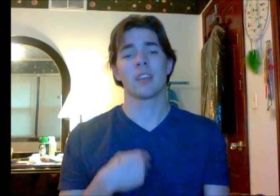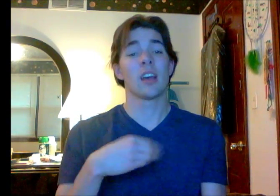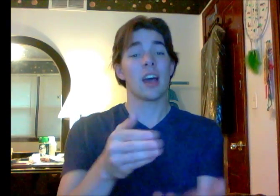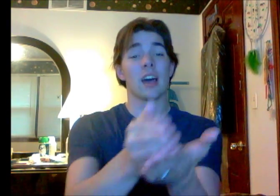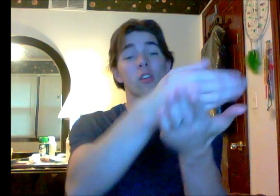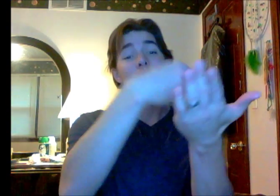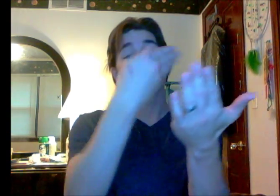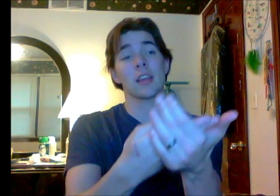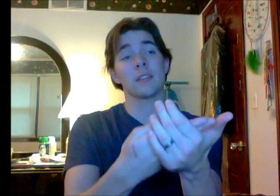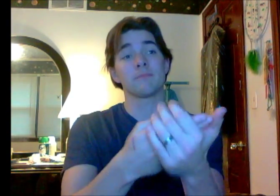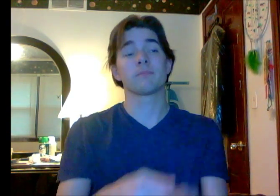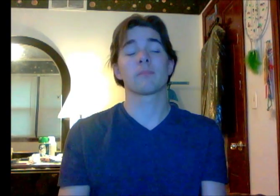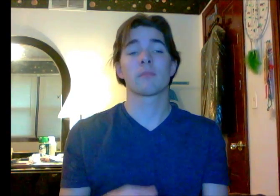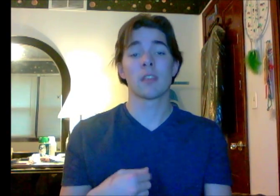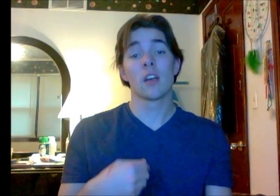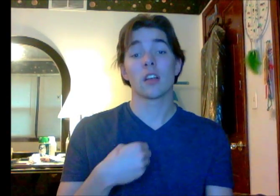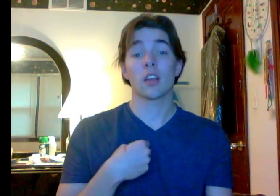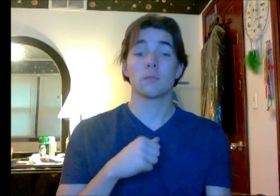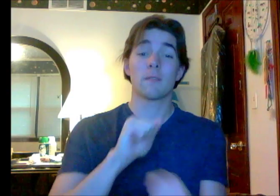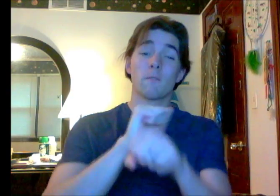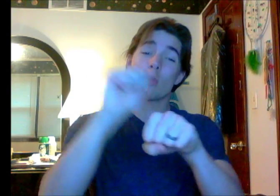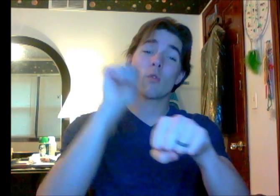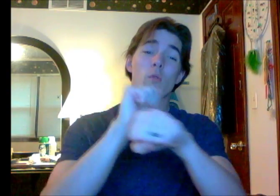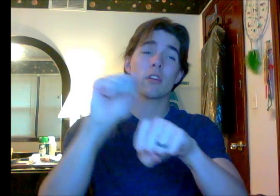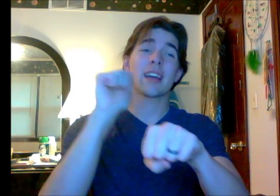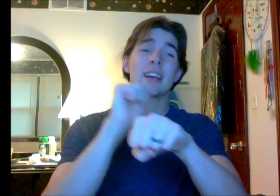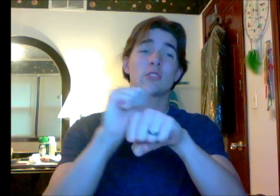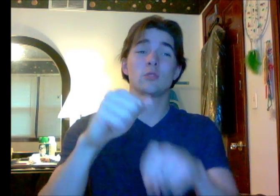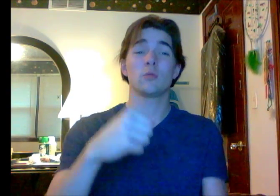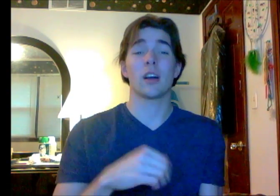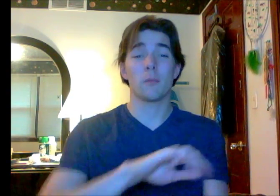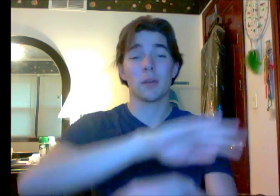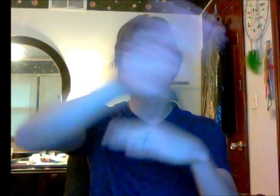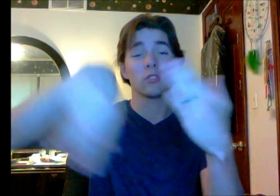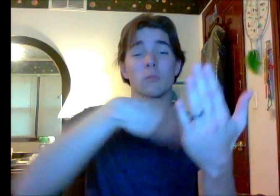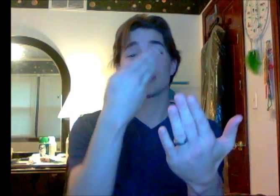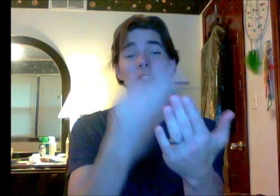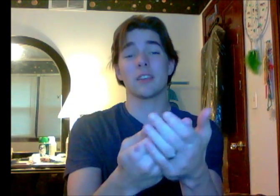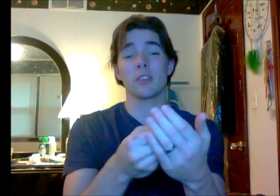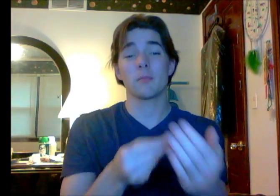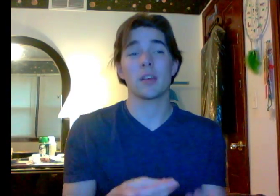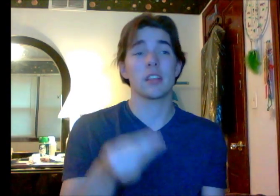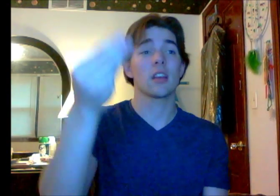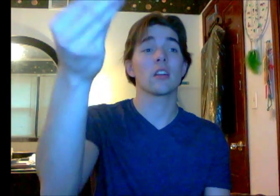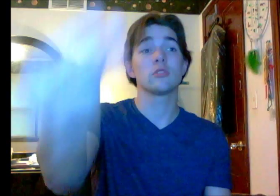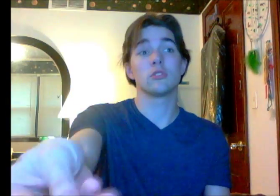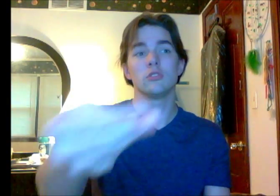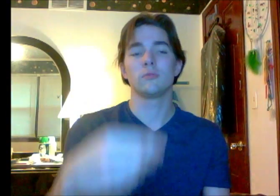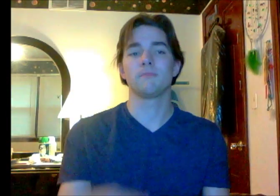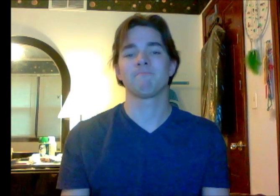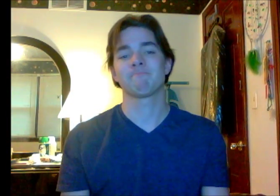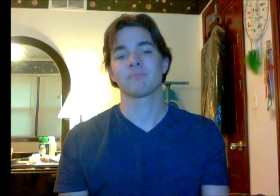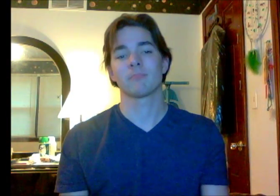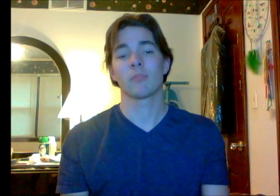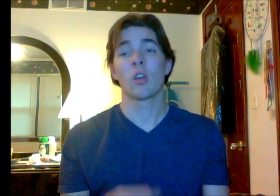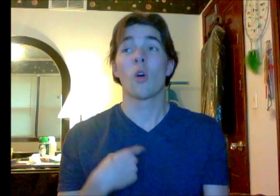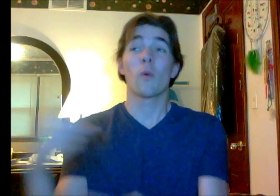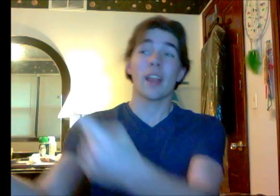When the money comes in for the work I do I'll pass almost every penny on to you When